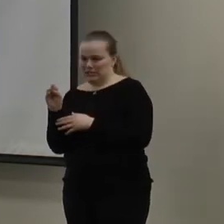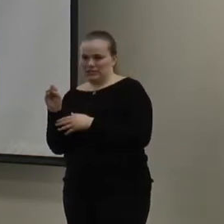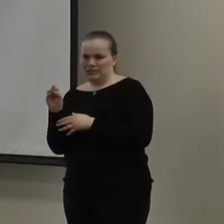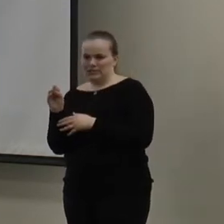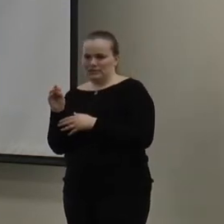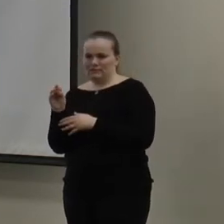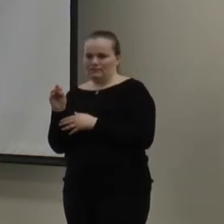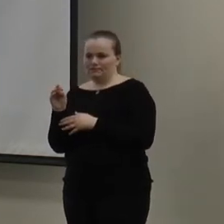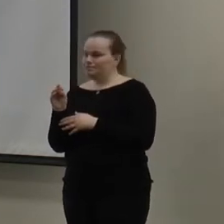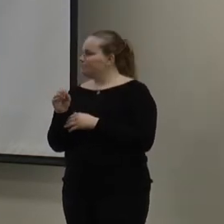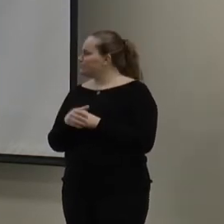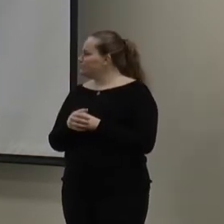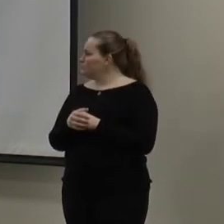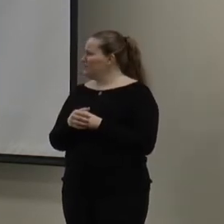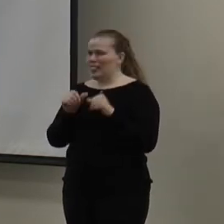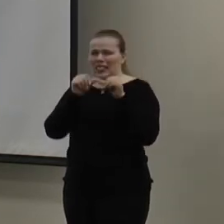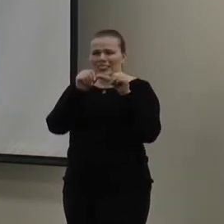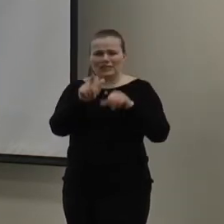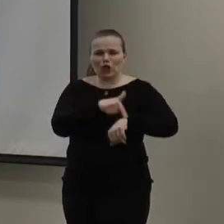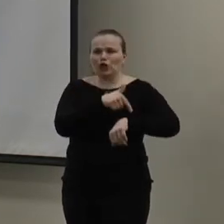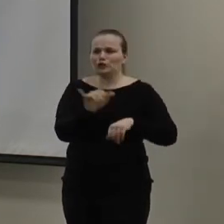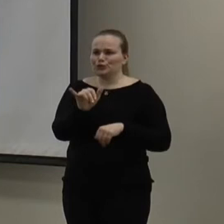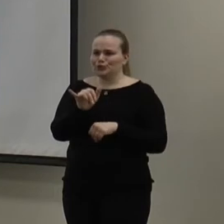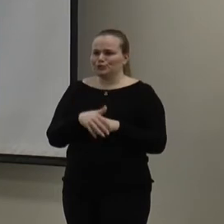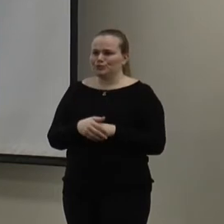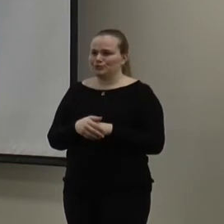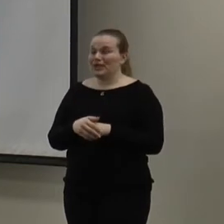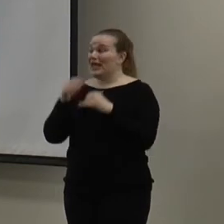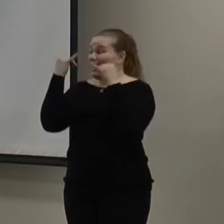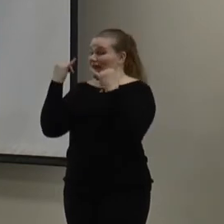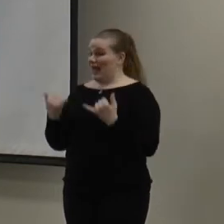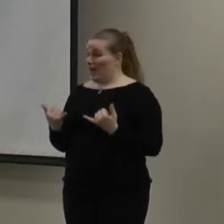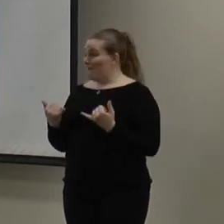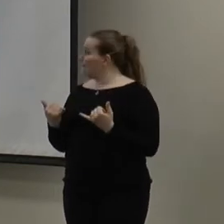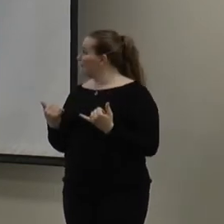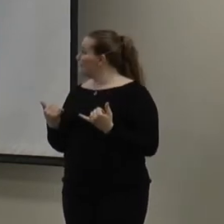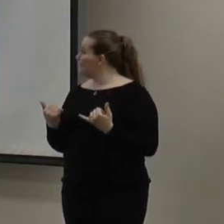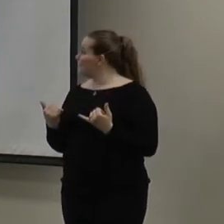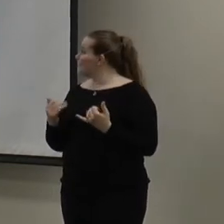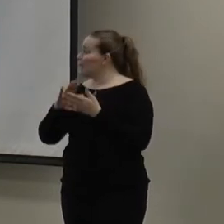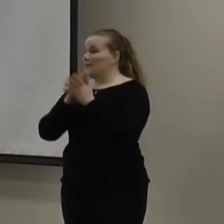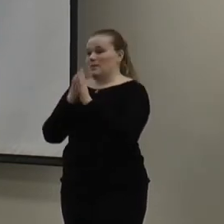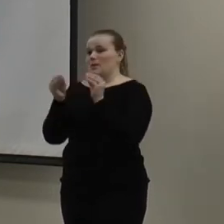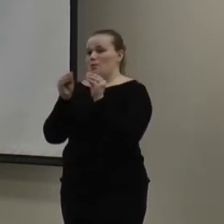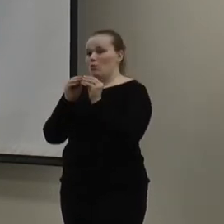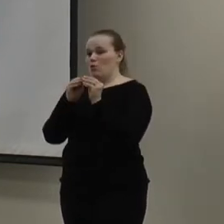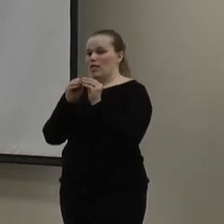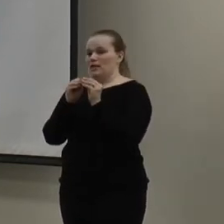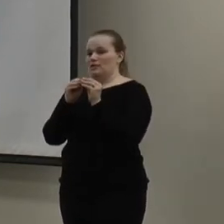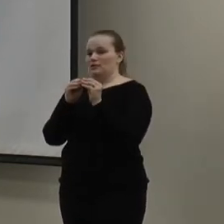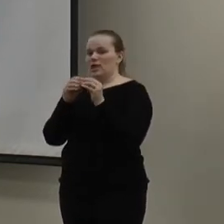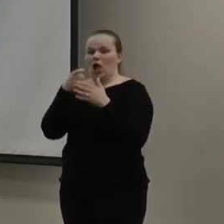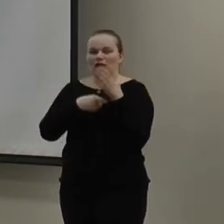the incandescent. And, they last longer as well. And then, now, it's become more cost